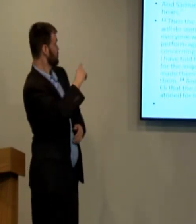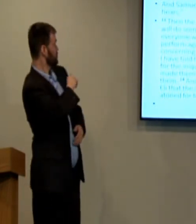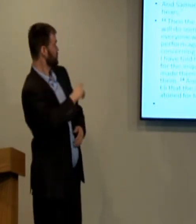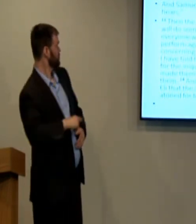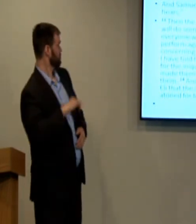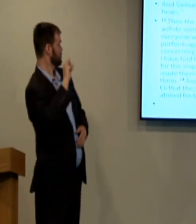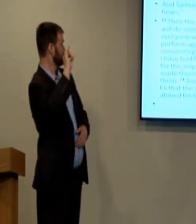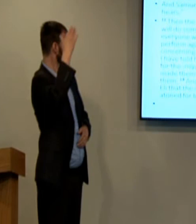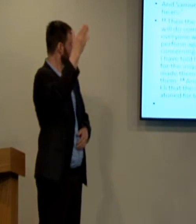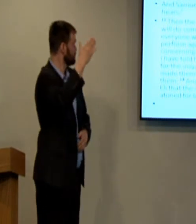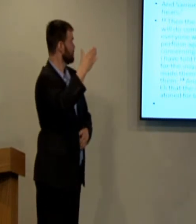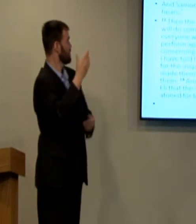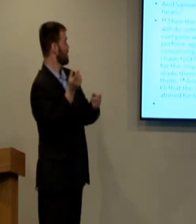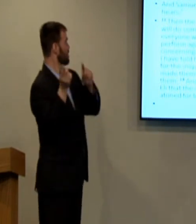Verse 10, now,